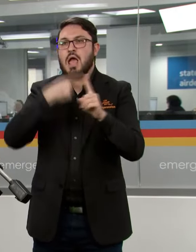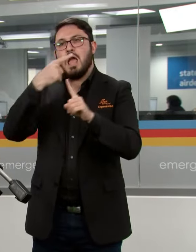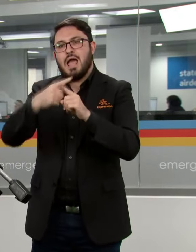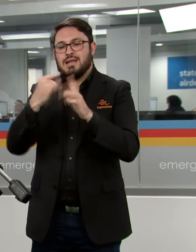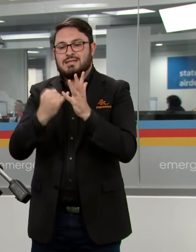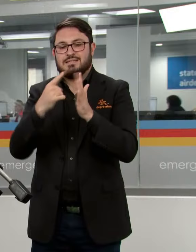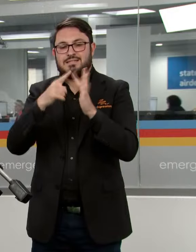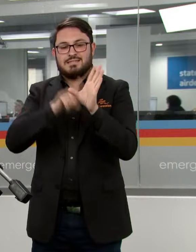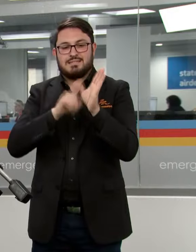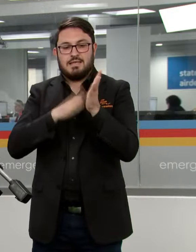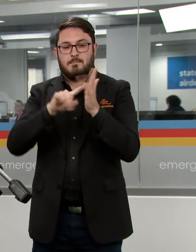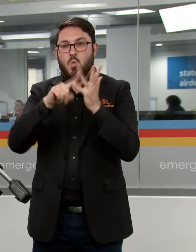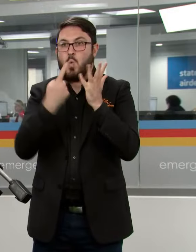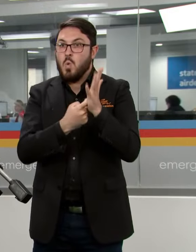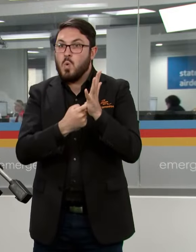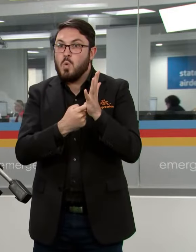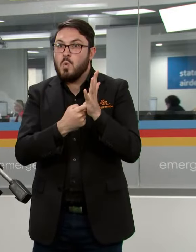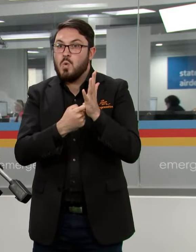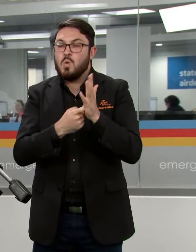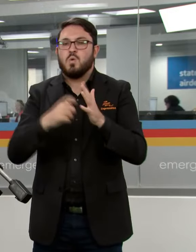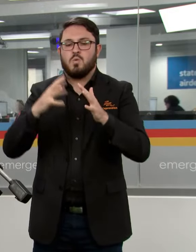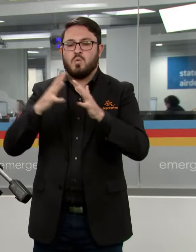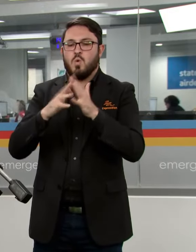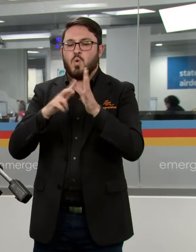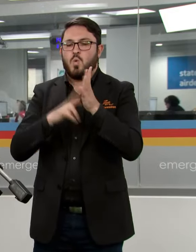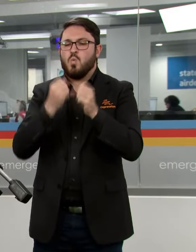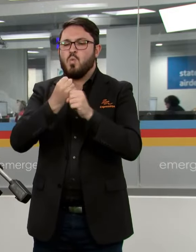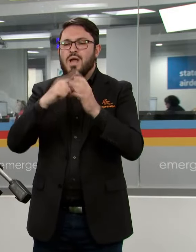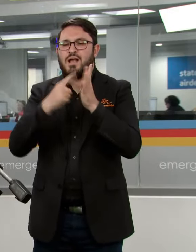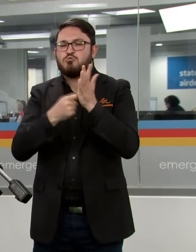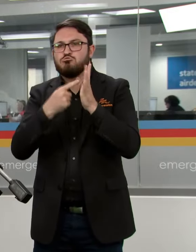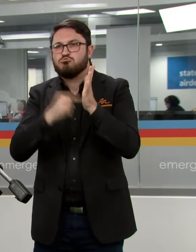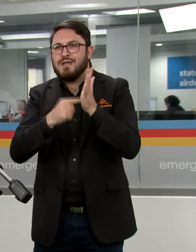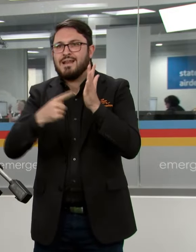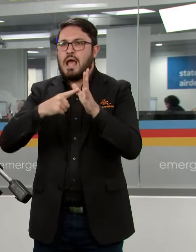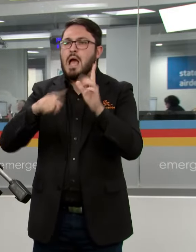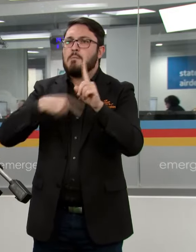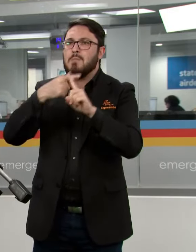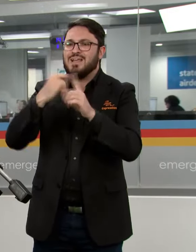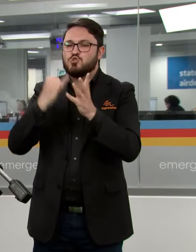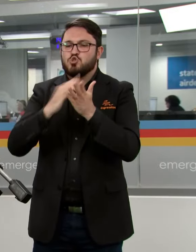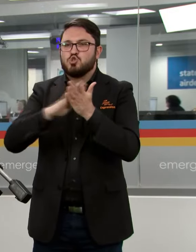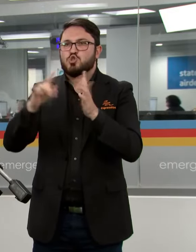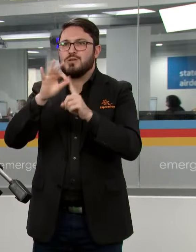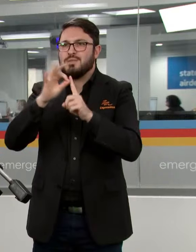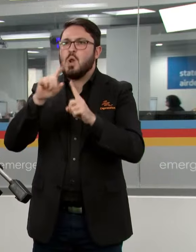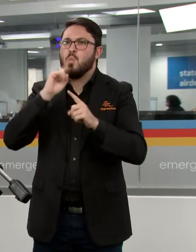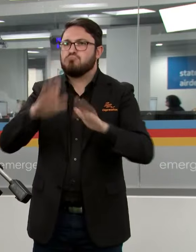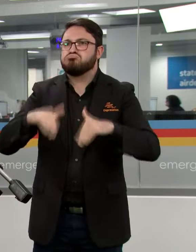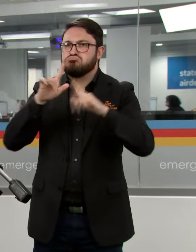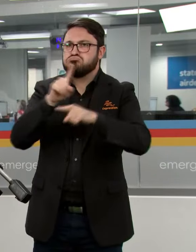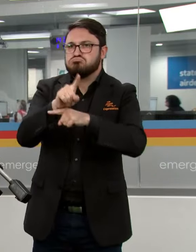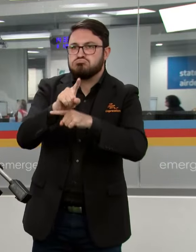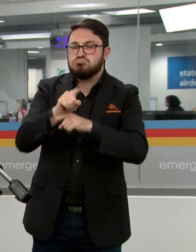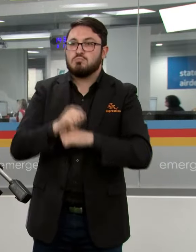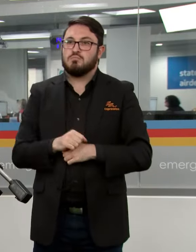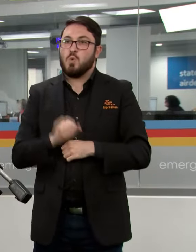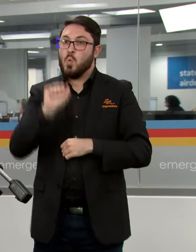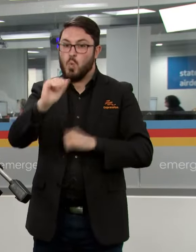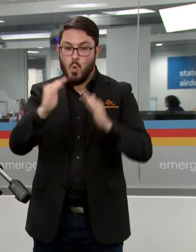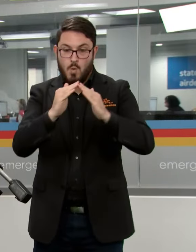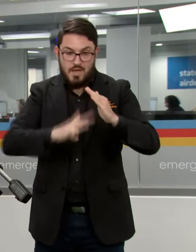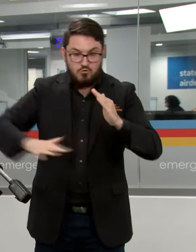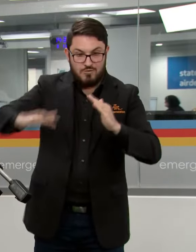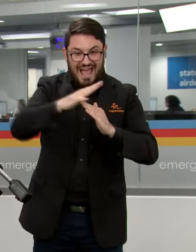Shepparton and Wangaratta is expected midweek. If you are in a flood impacted area or a